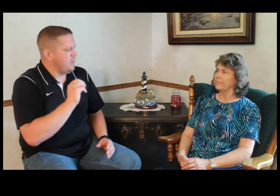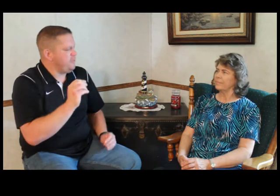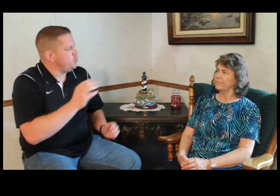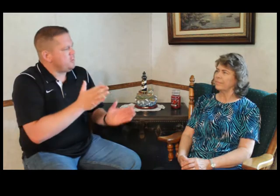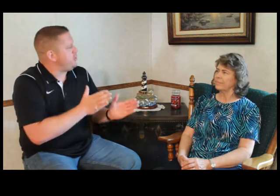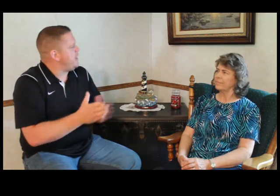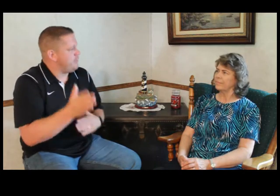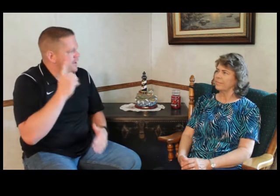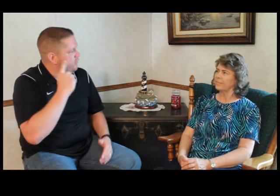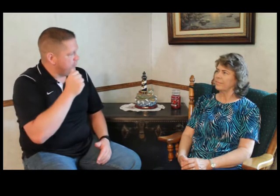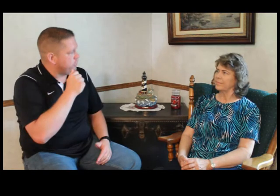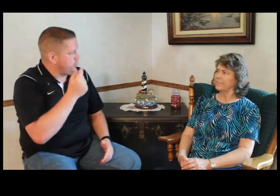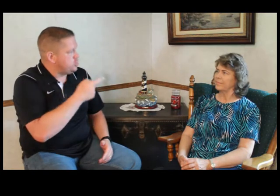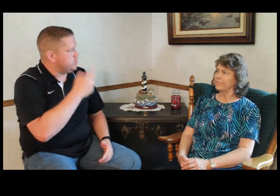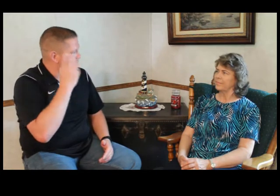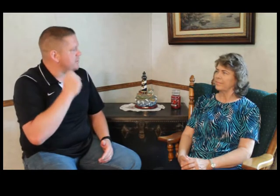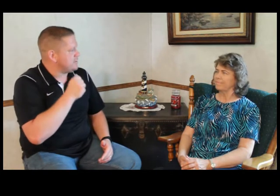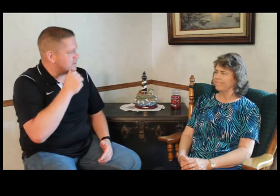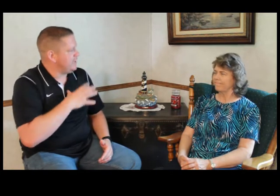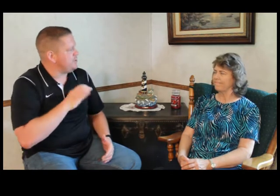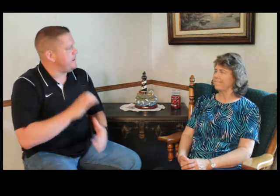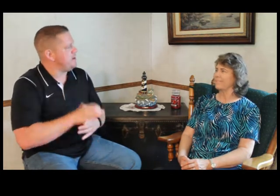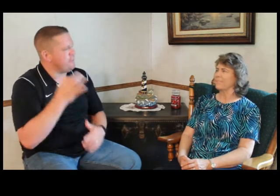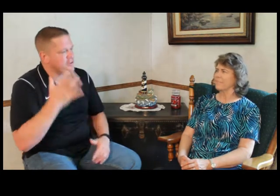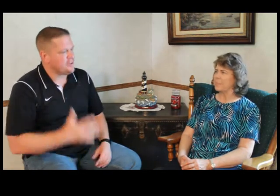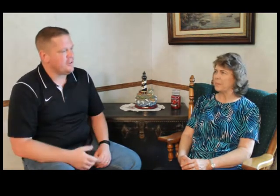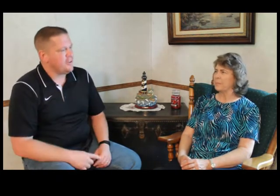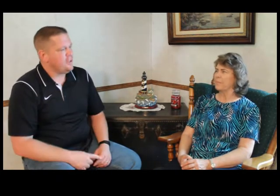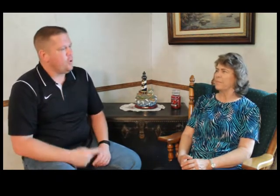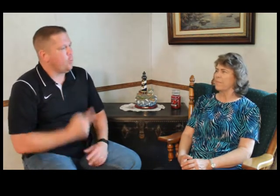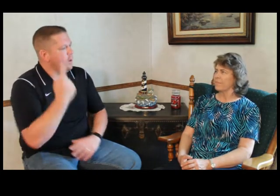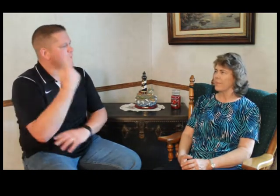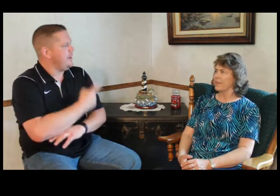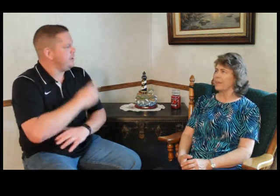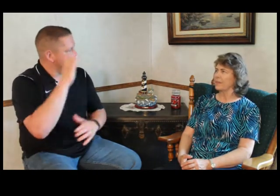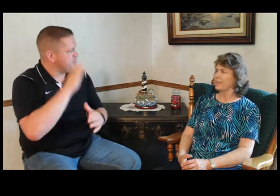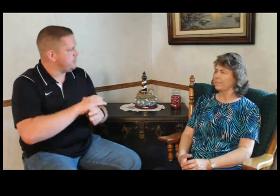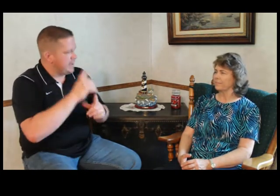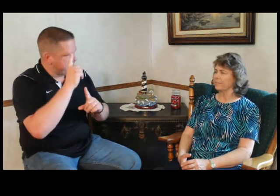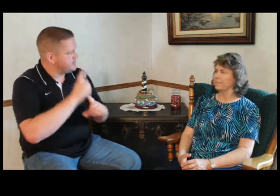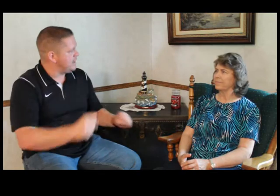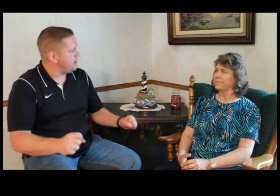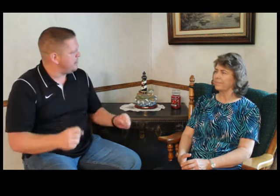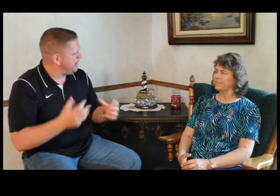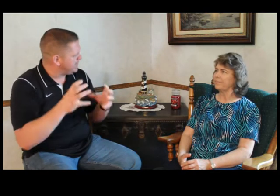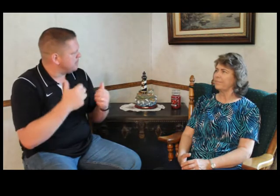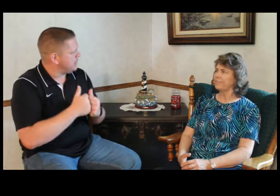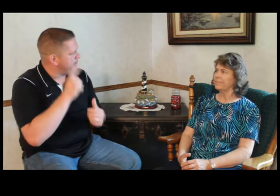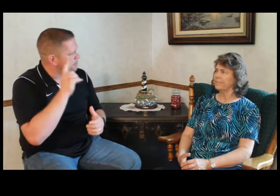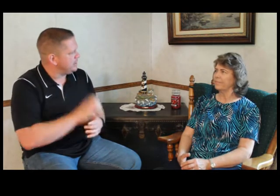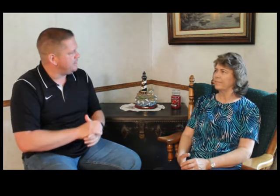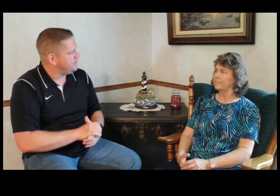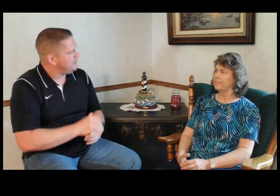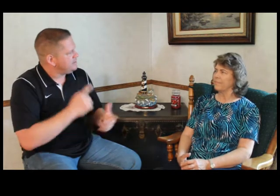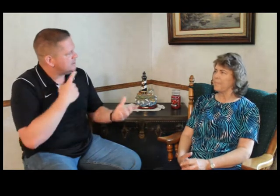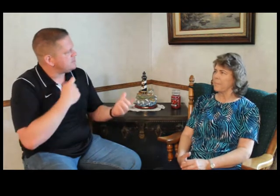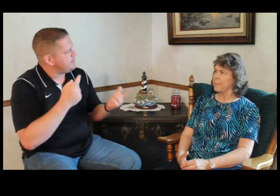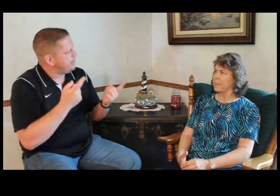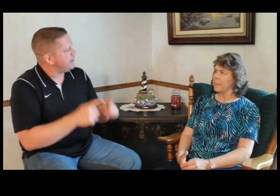you can't plan for what you experience as a lady. You marry a preacher. One day your husband passes out in a basketball game, I believe. Tell us about what